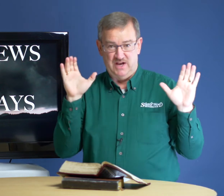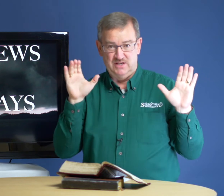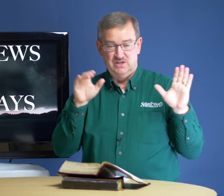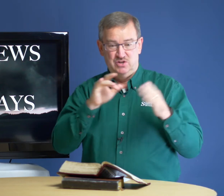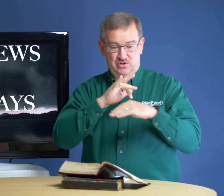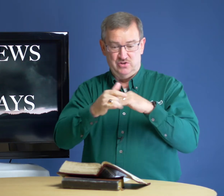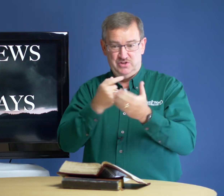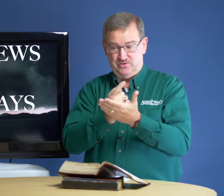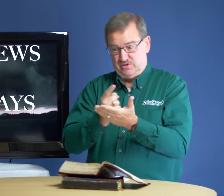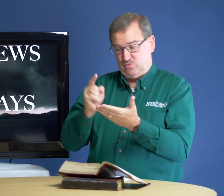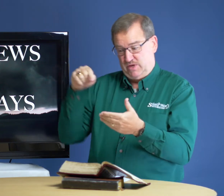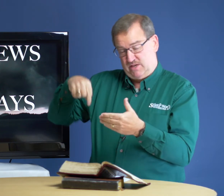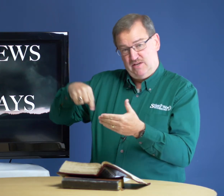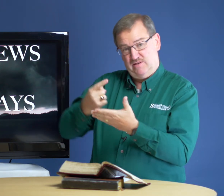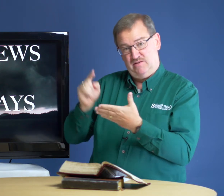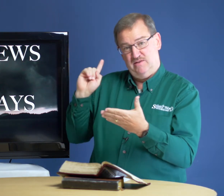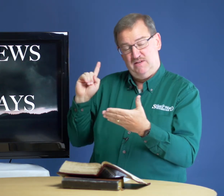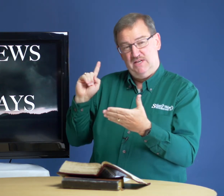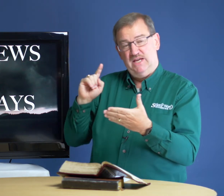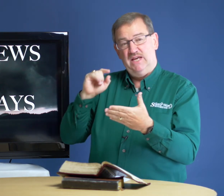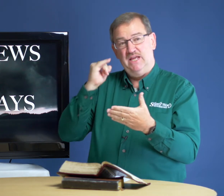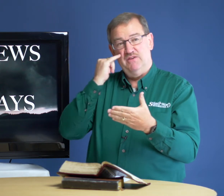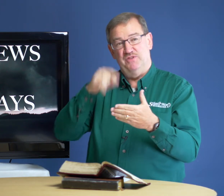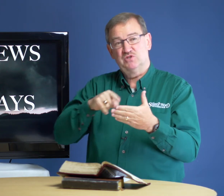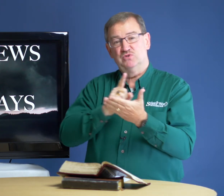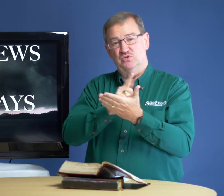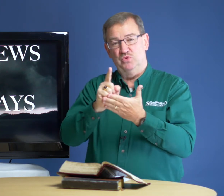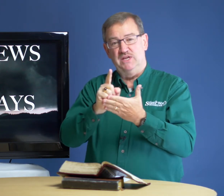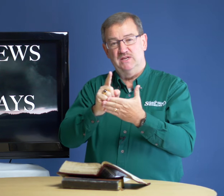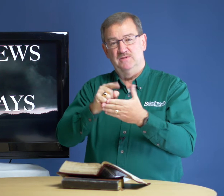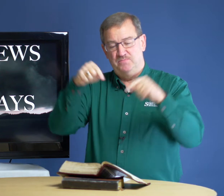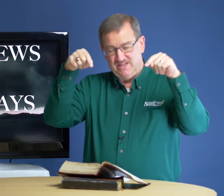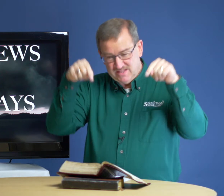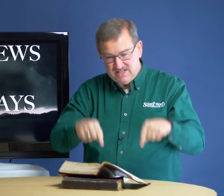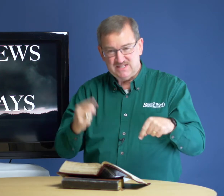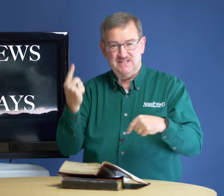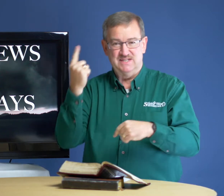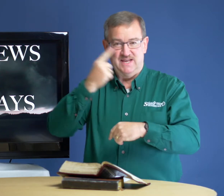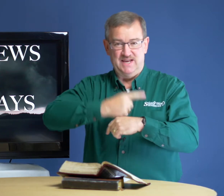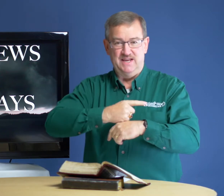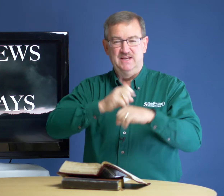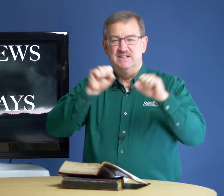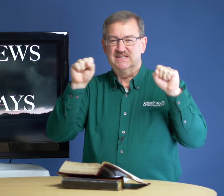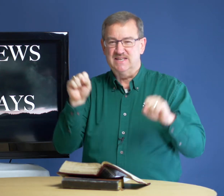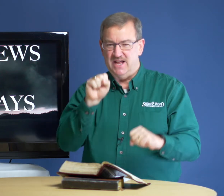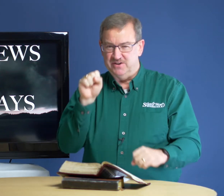earlier this week, if this was the week, this day, Saturday,